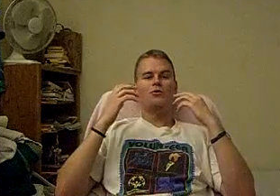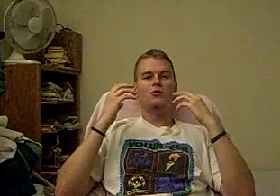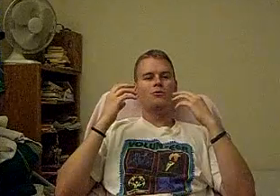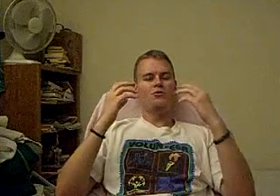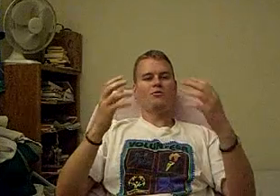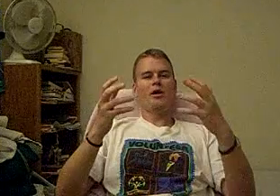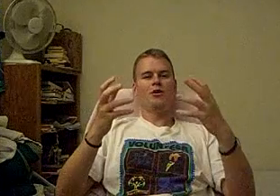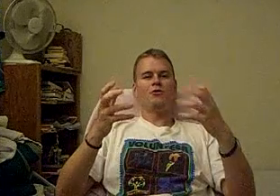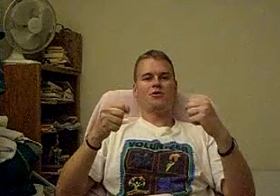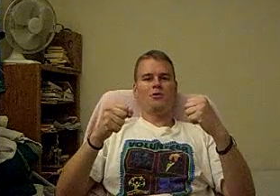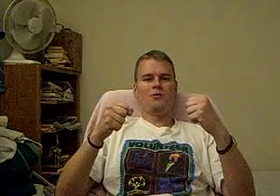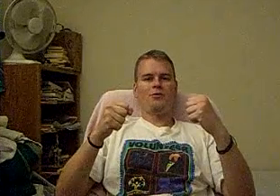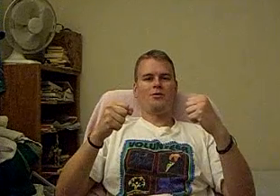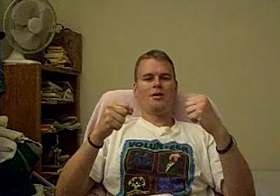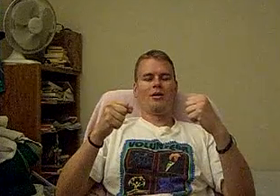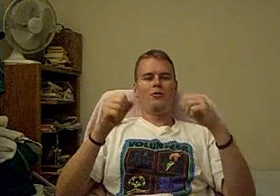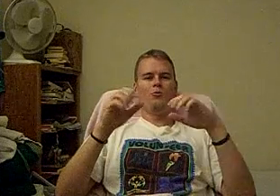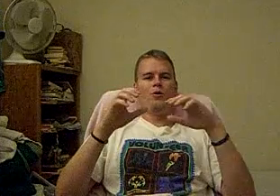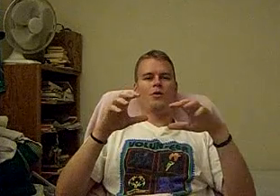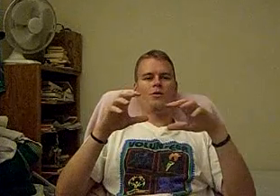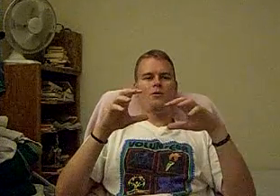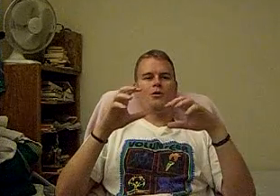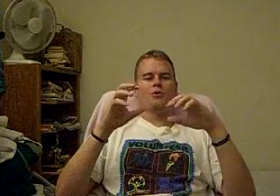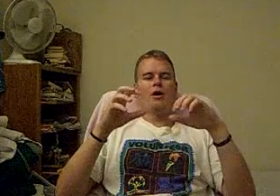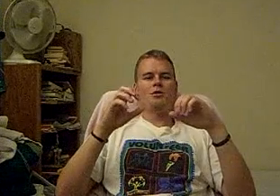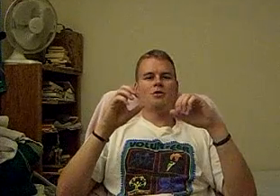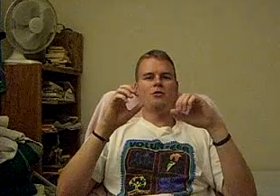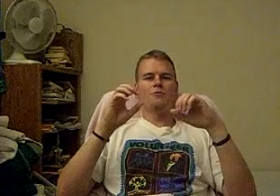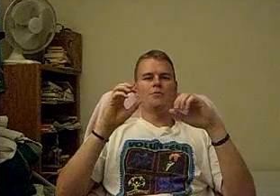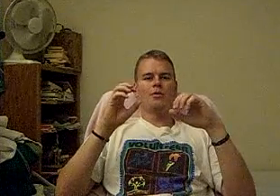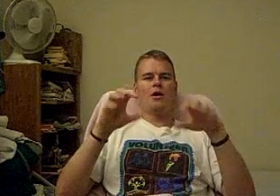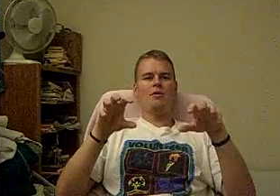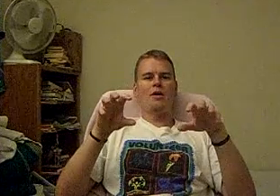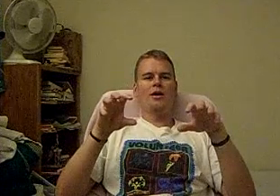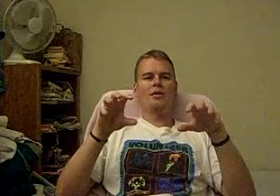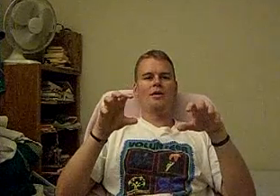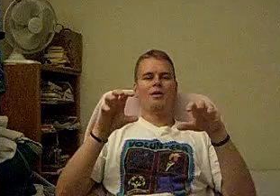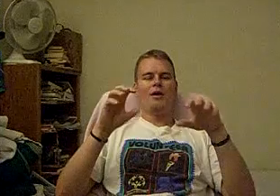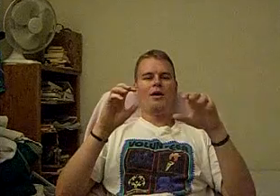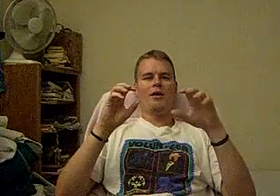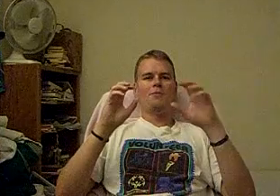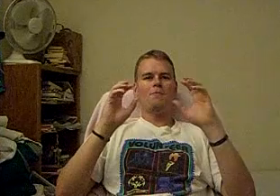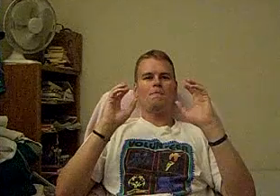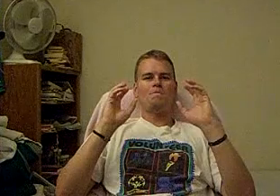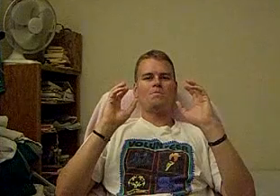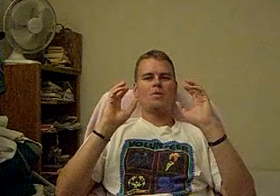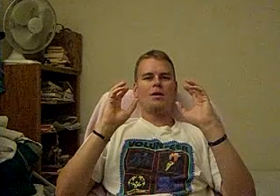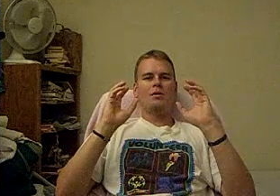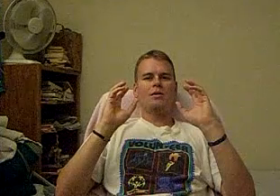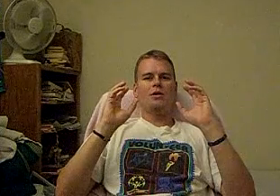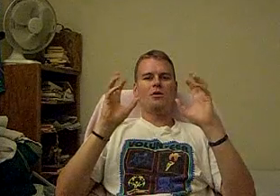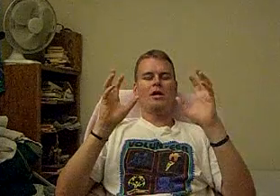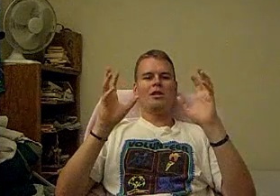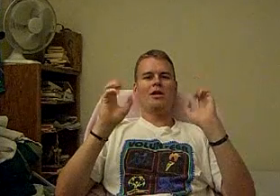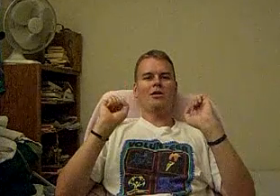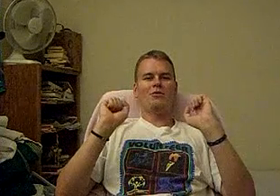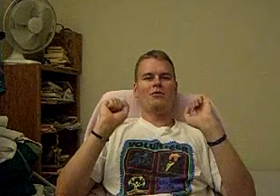to display your skills with your knowledge of combat and, you know, getting the audience's